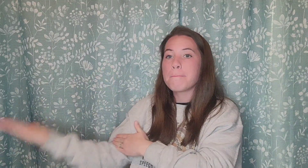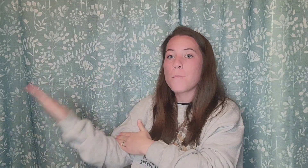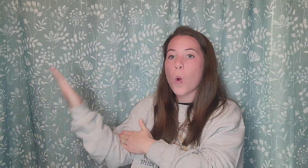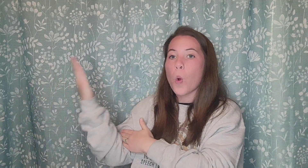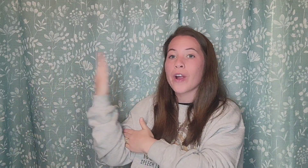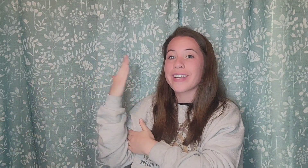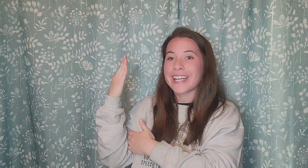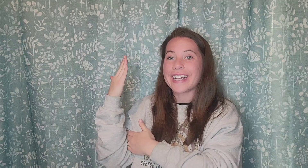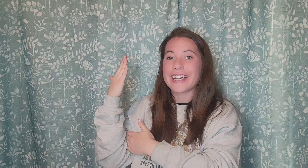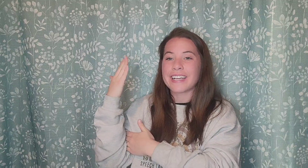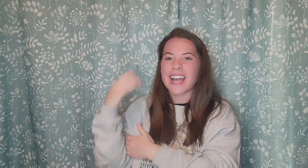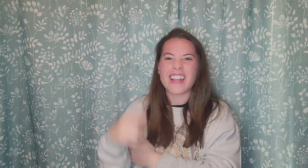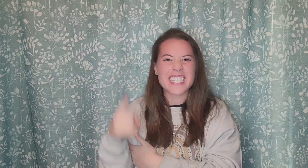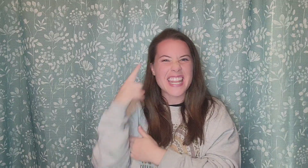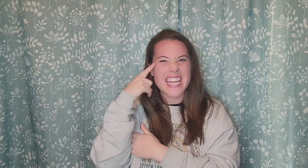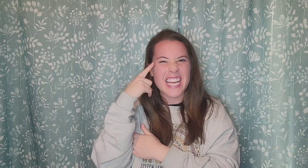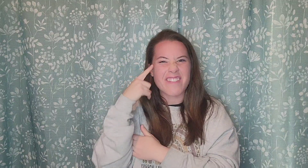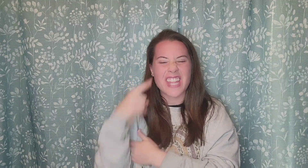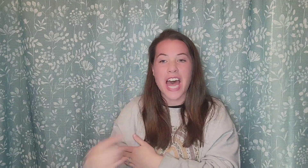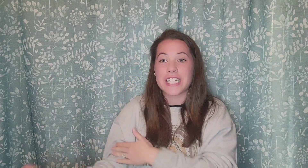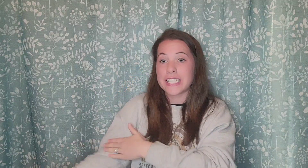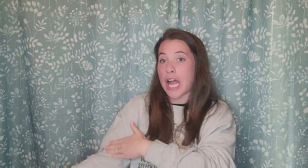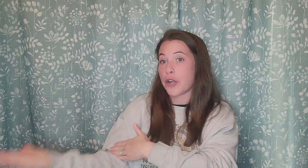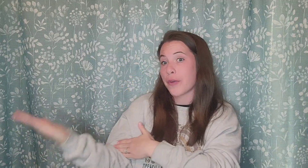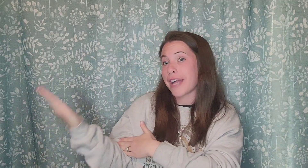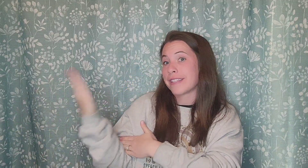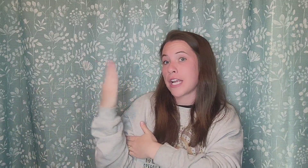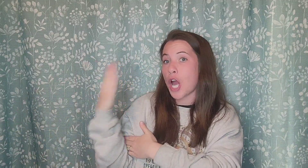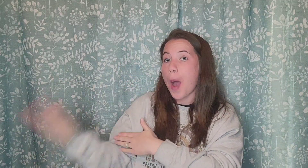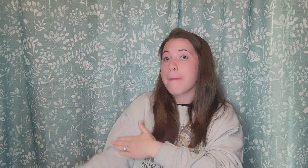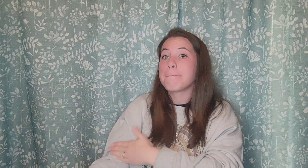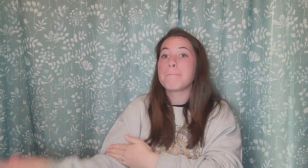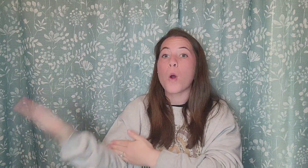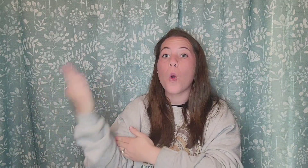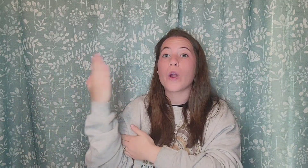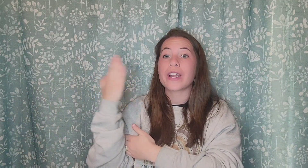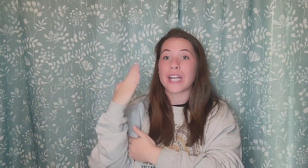Morning. I like to think of the sun rising. Morning.